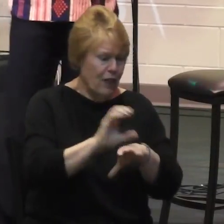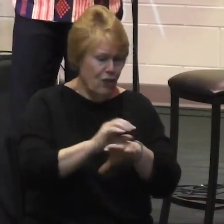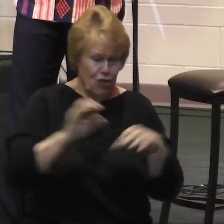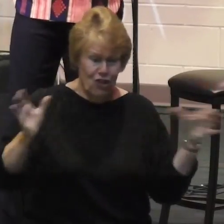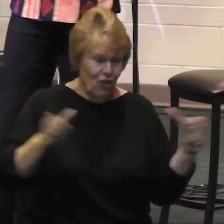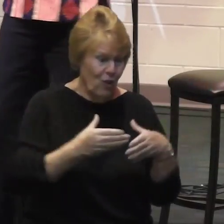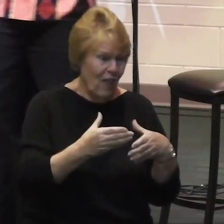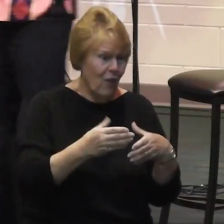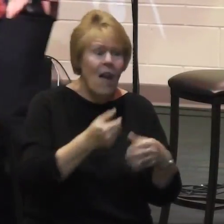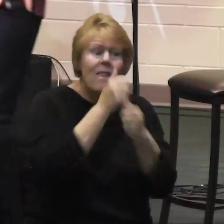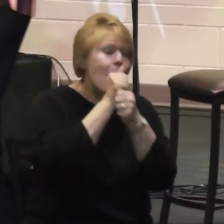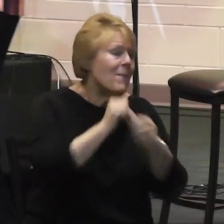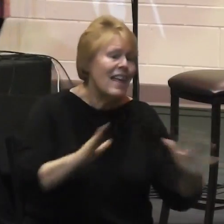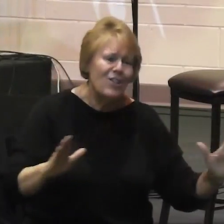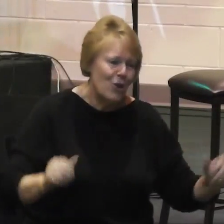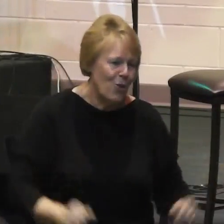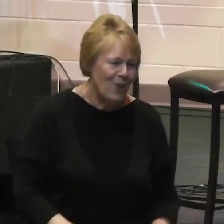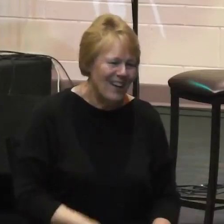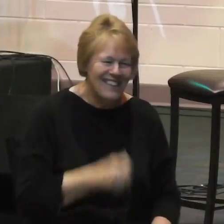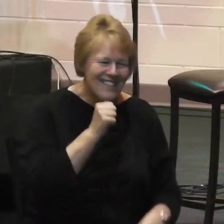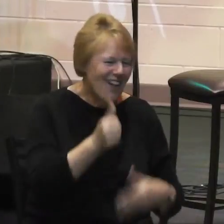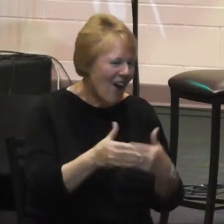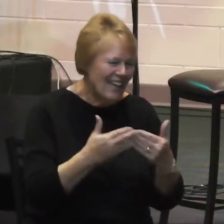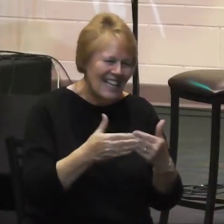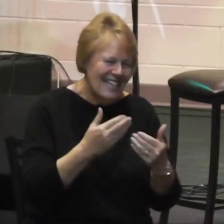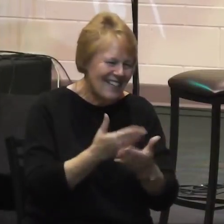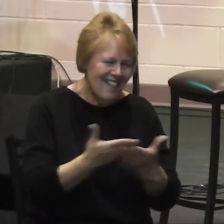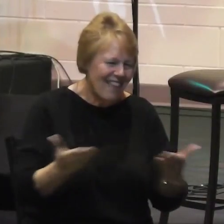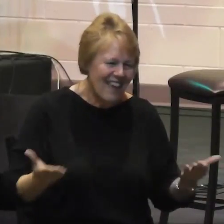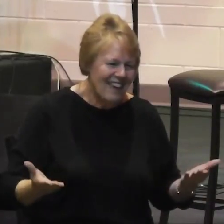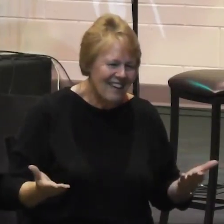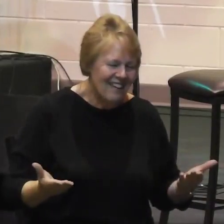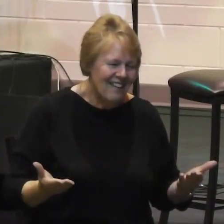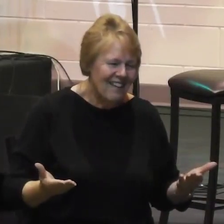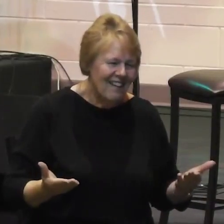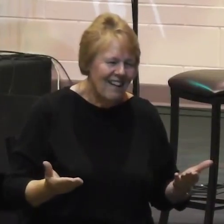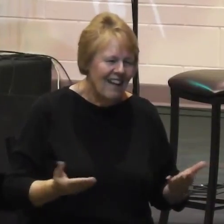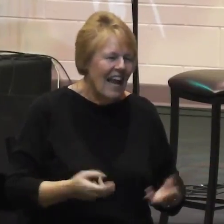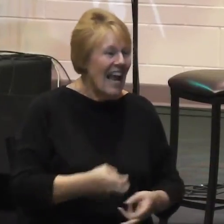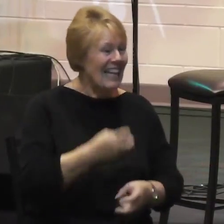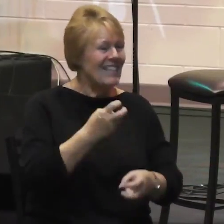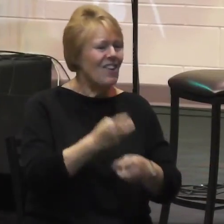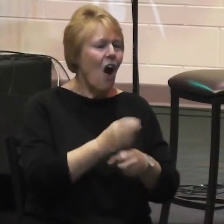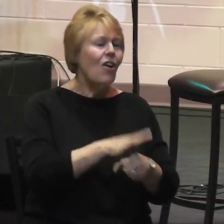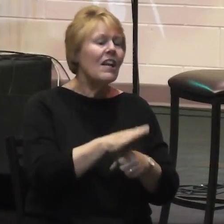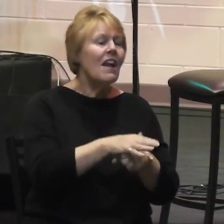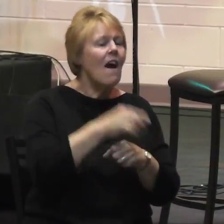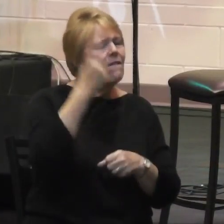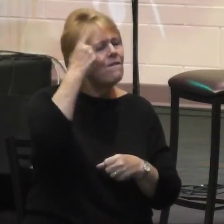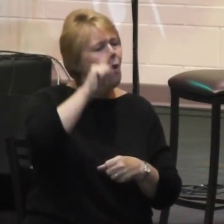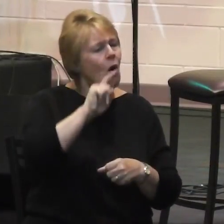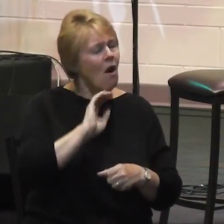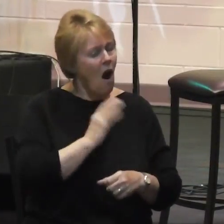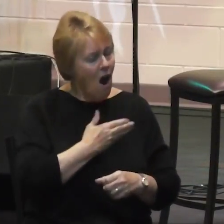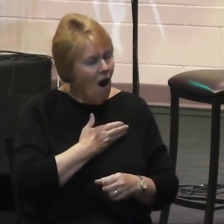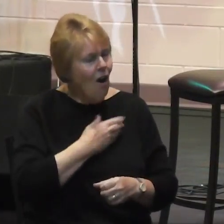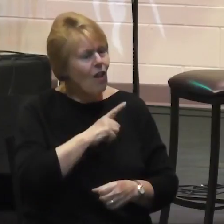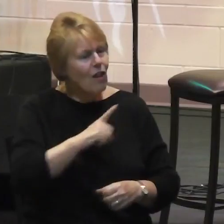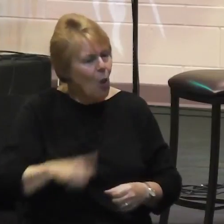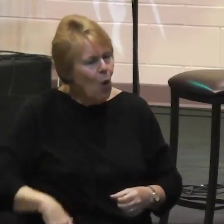I know it is not an easy thing. It is hard enough for our Lord to pray about